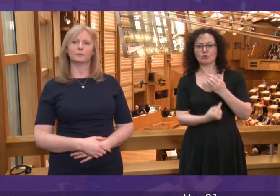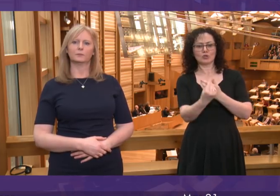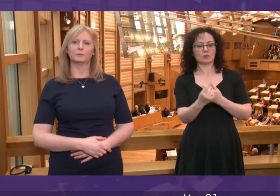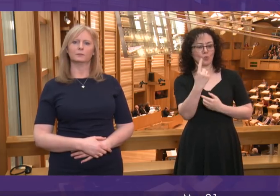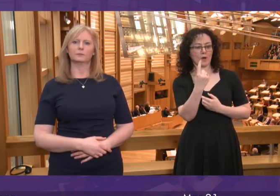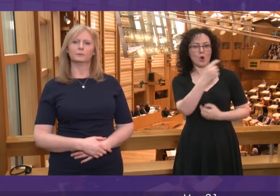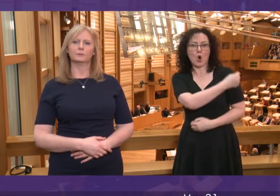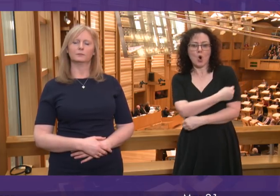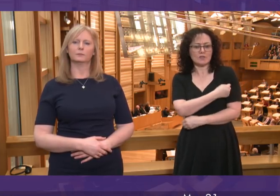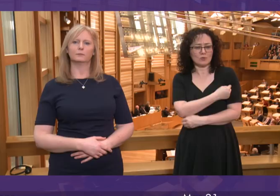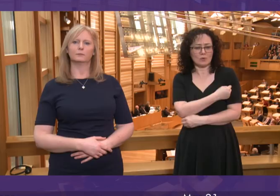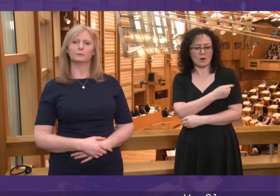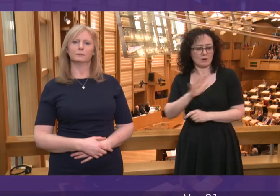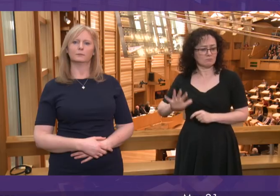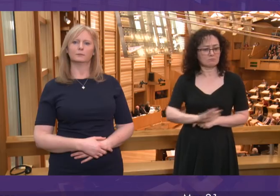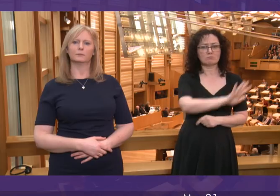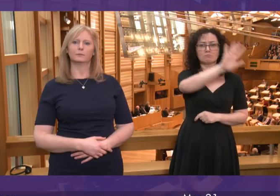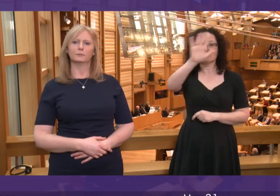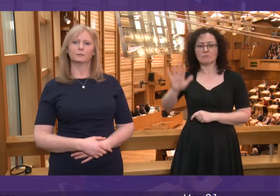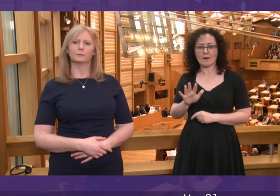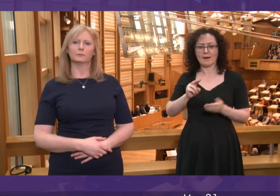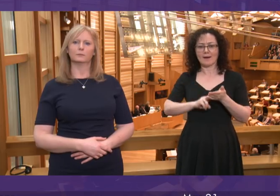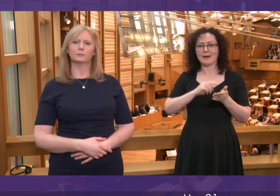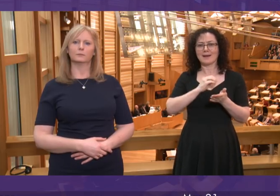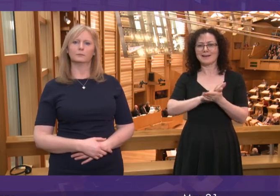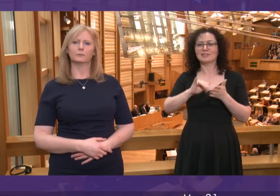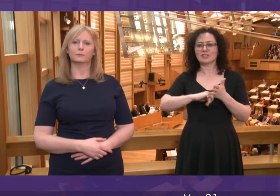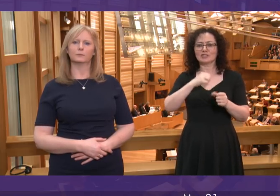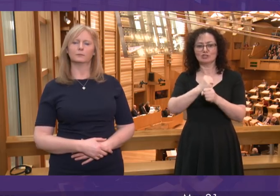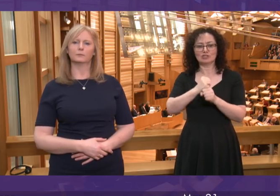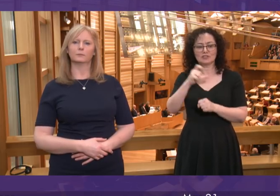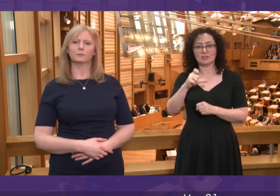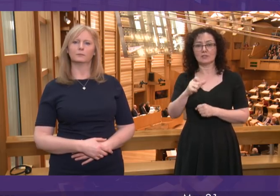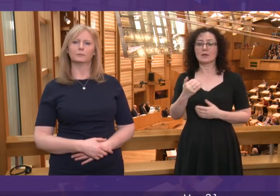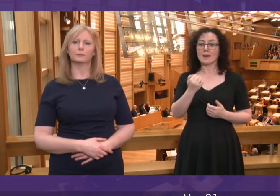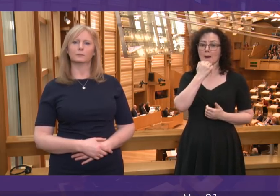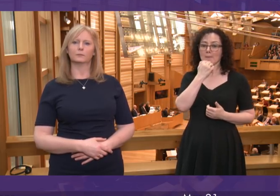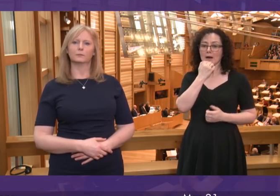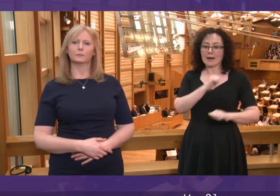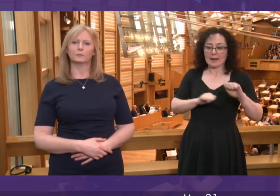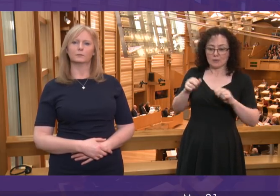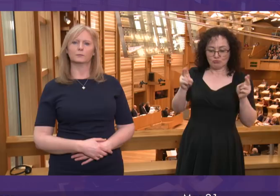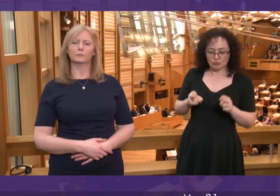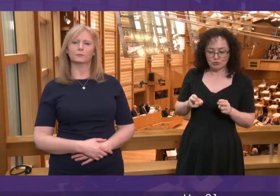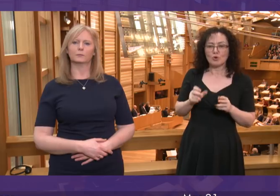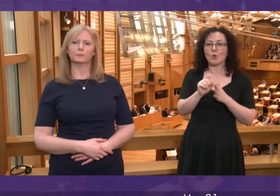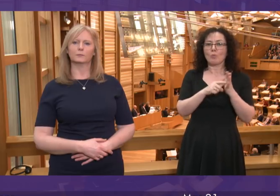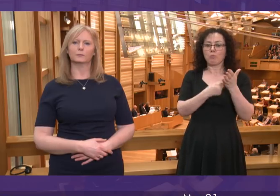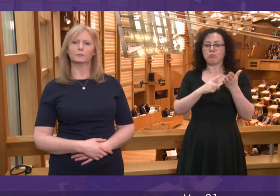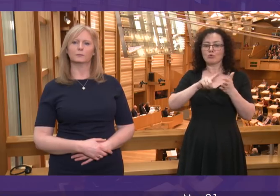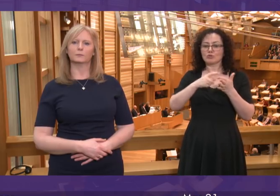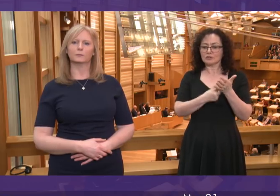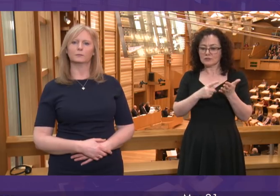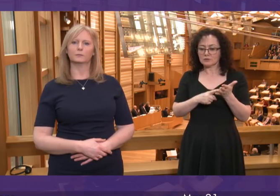right across NHS Greater Glasgow and Clyde. There are fewer domestics, fewer porters, fewer